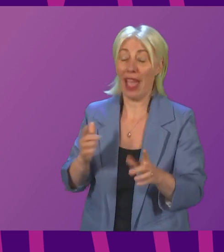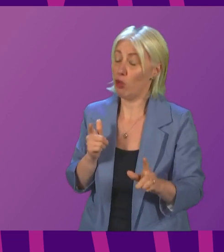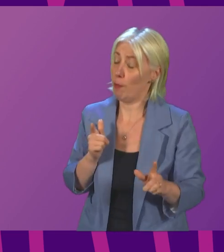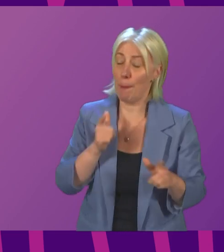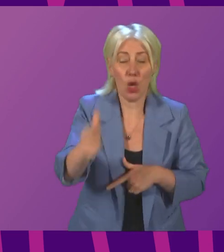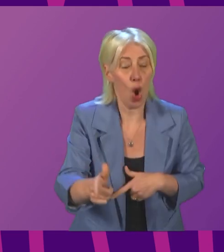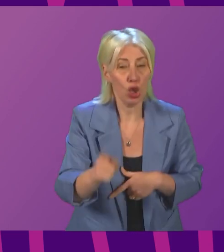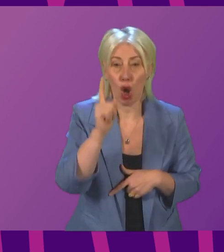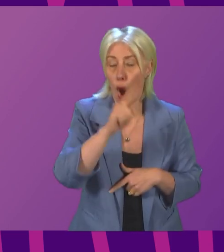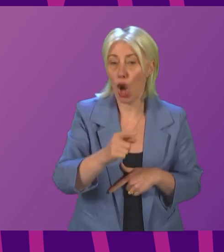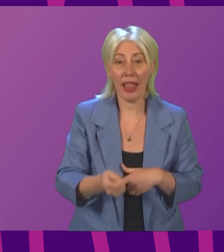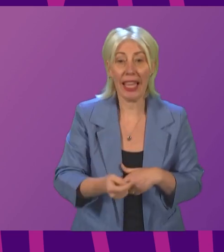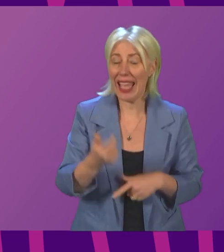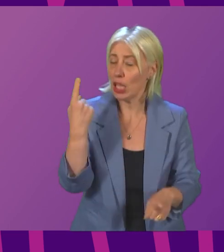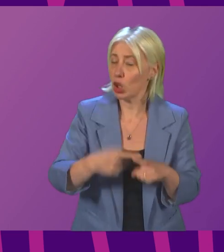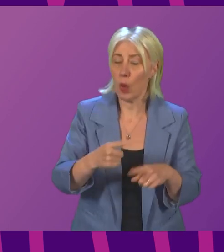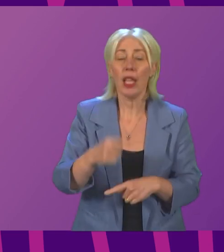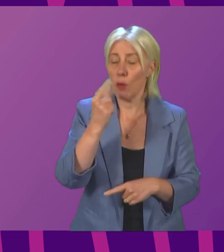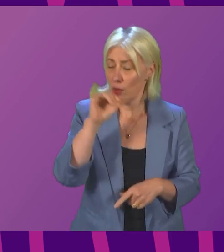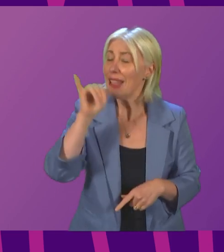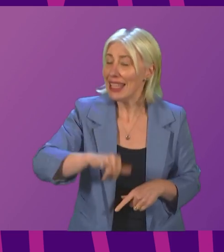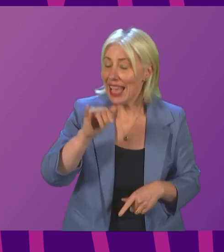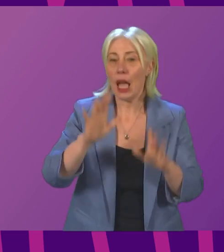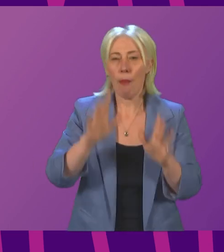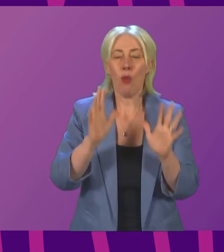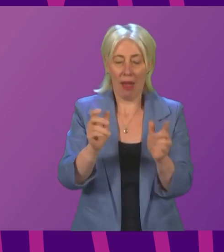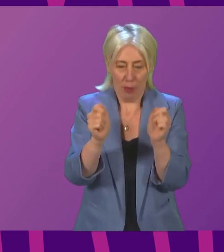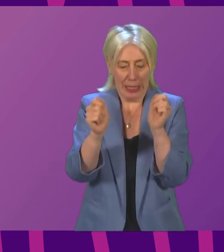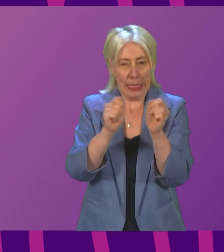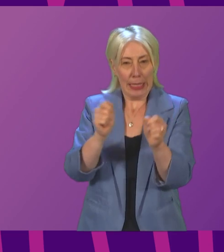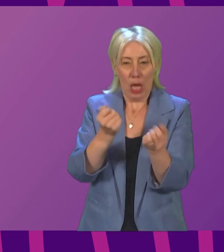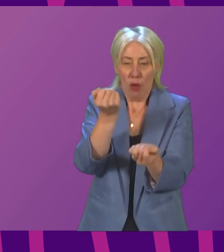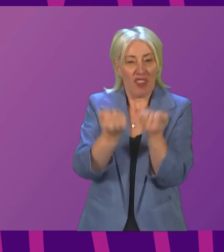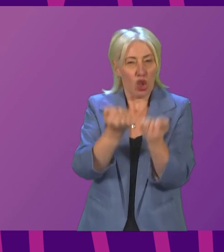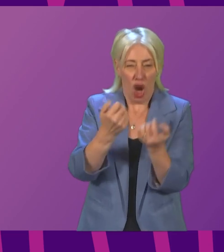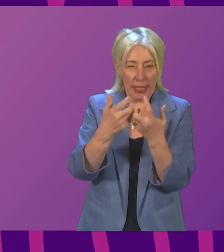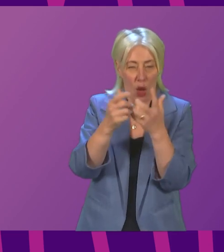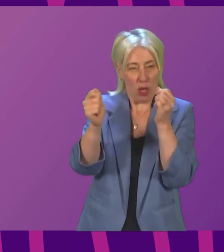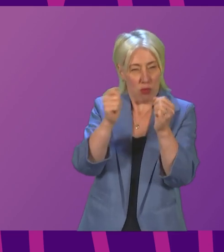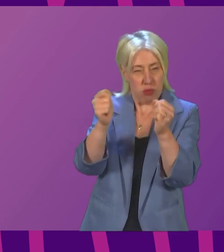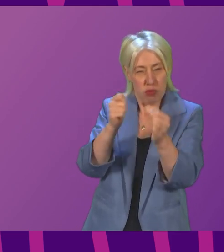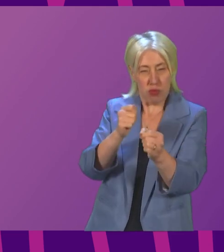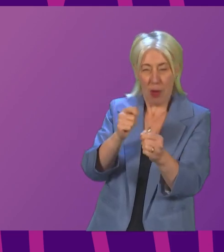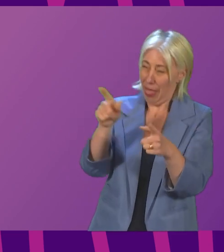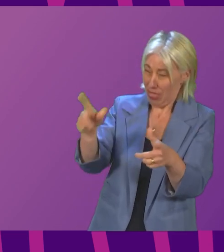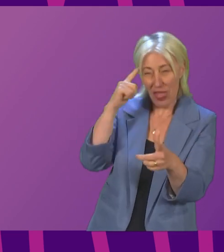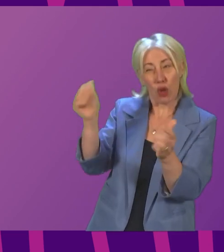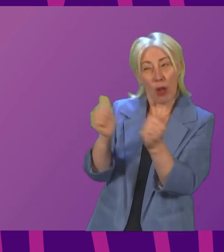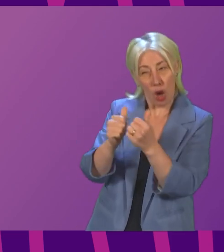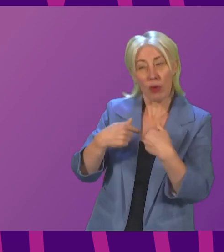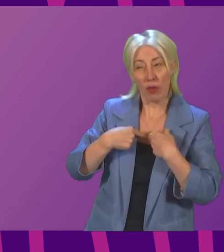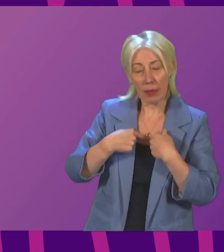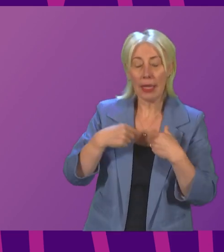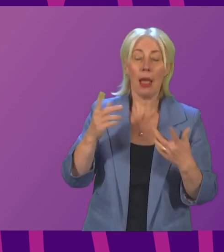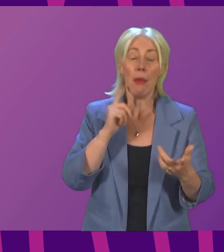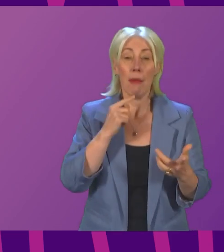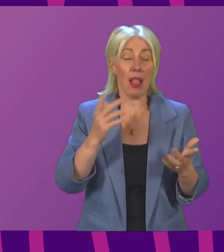oil and gas as quickly as we can but we need to do that justly and I think Mark Rusko agrees with that as well. think people who want to pay